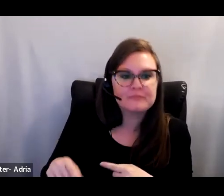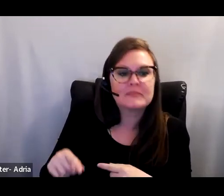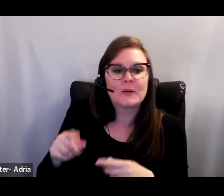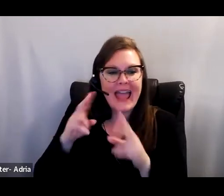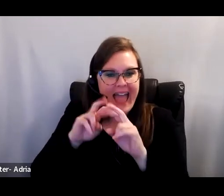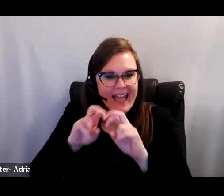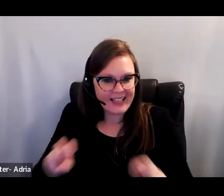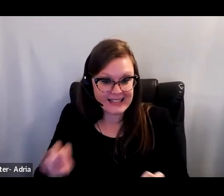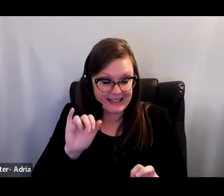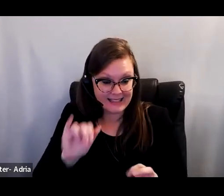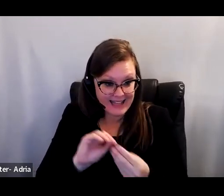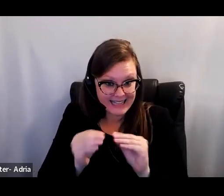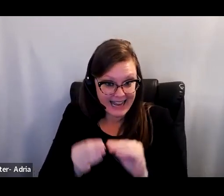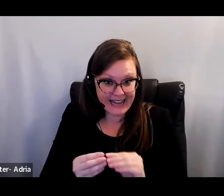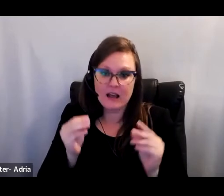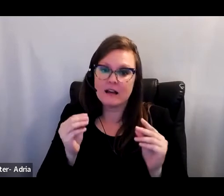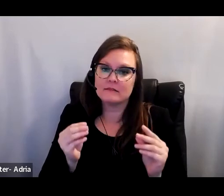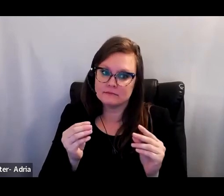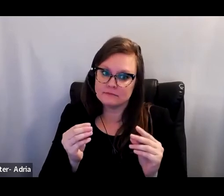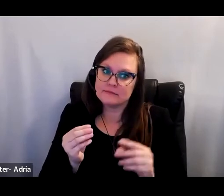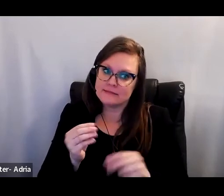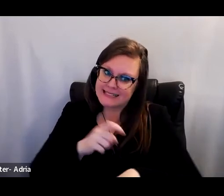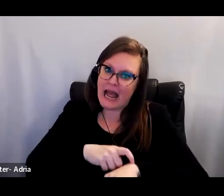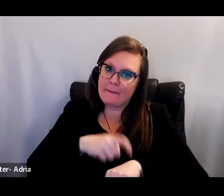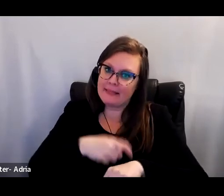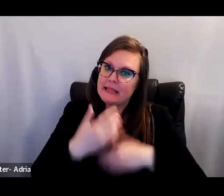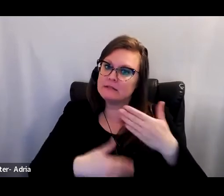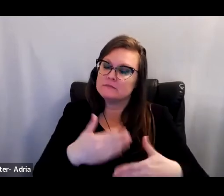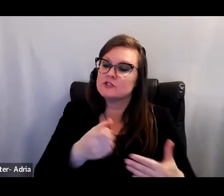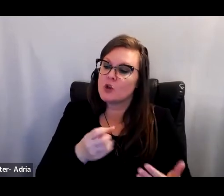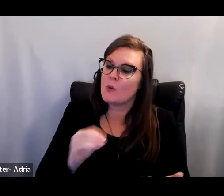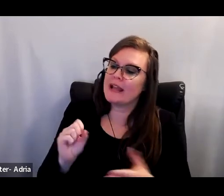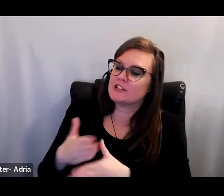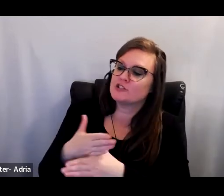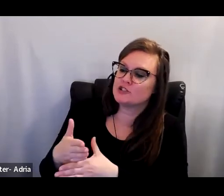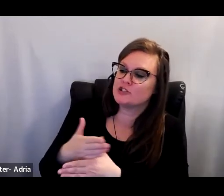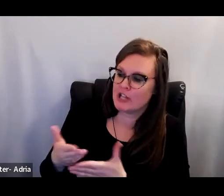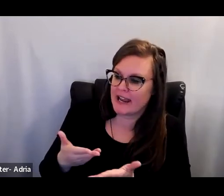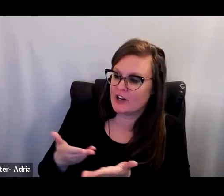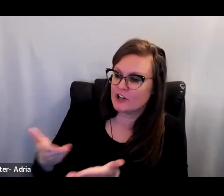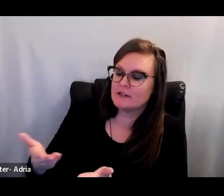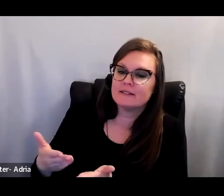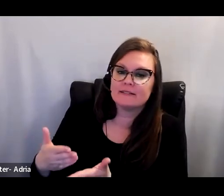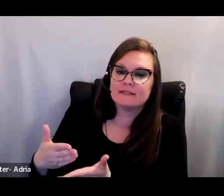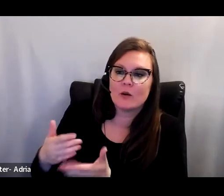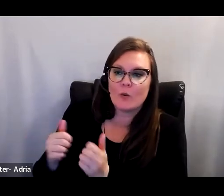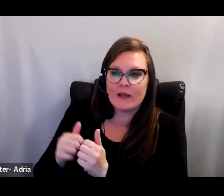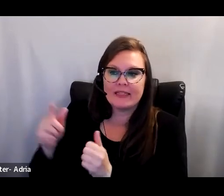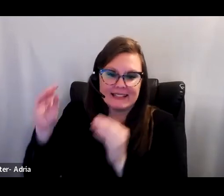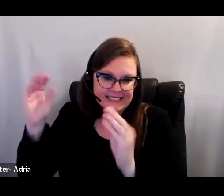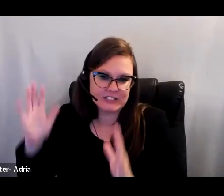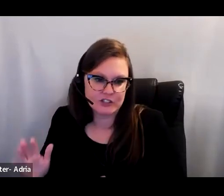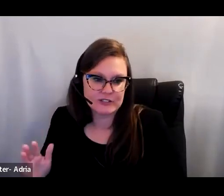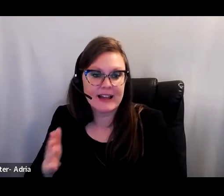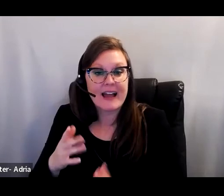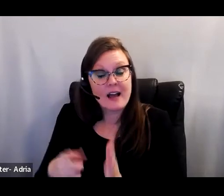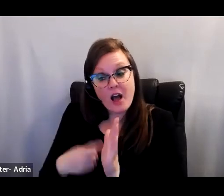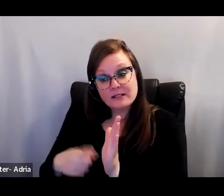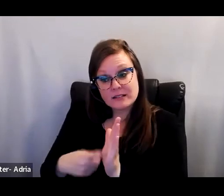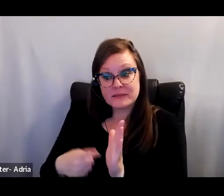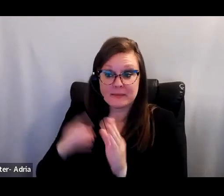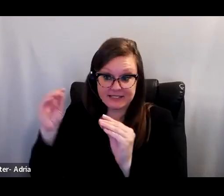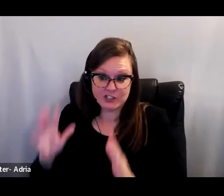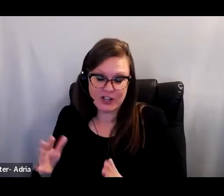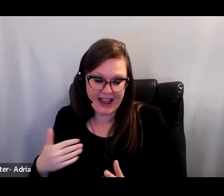manner so it can be shared with our partners. Meanwhile, teachers rightly consider an urgent problem as something that has to be addressed imminently in their classrooms.